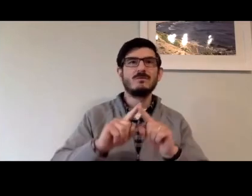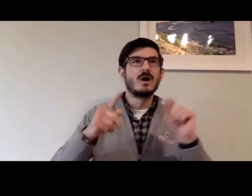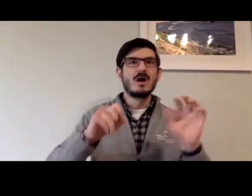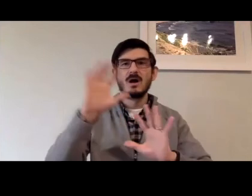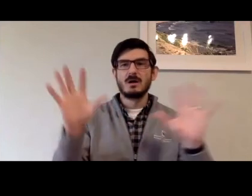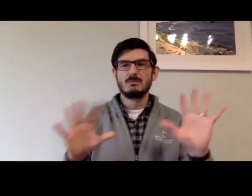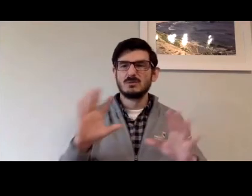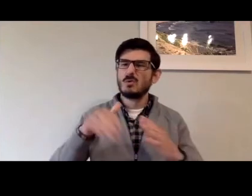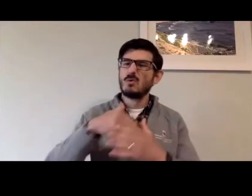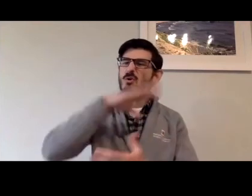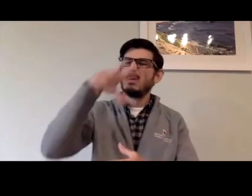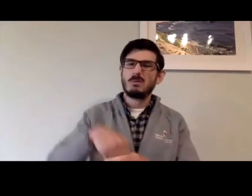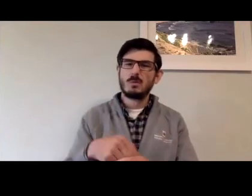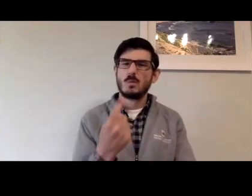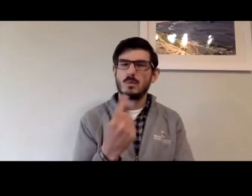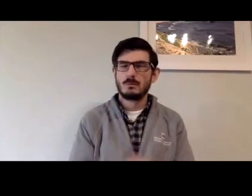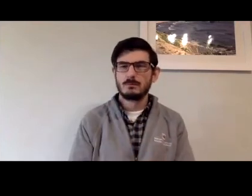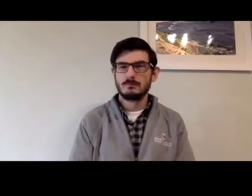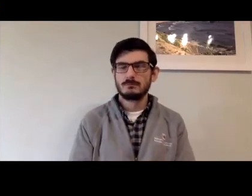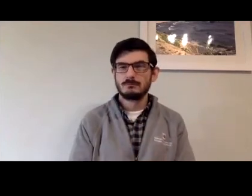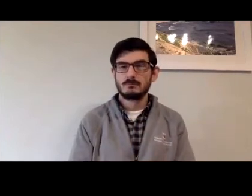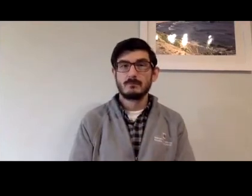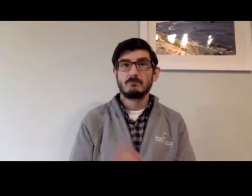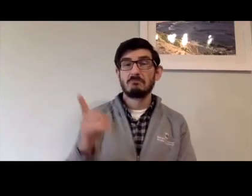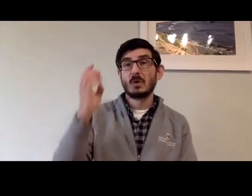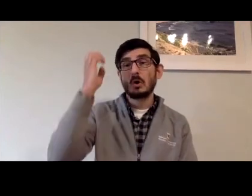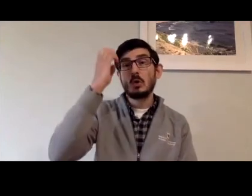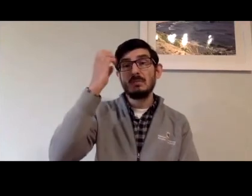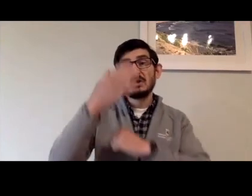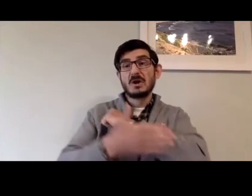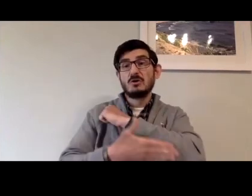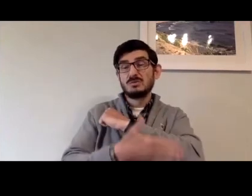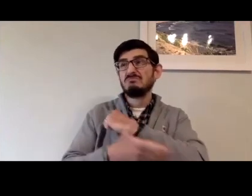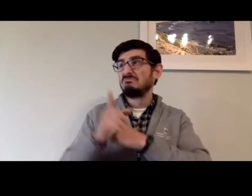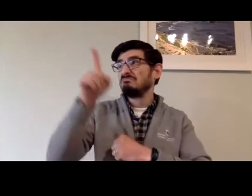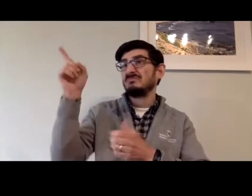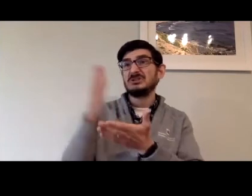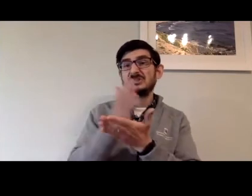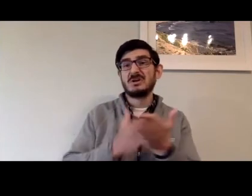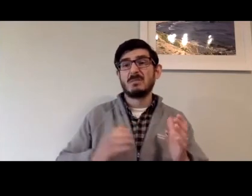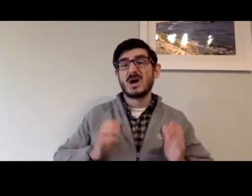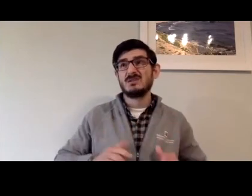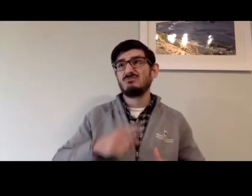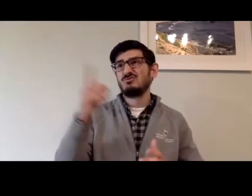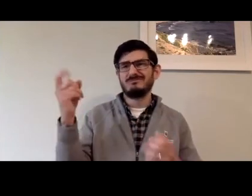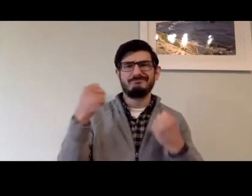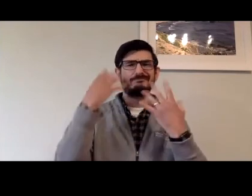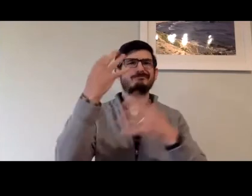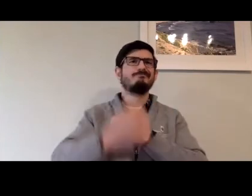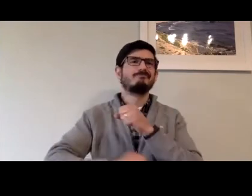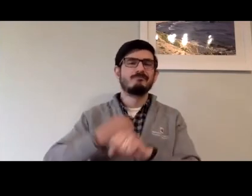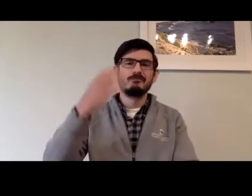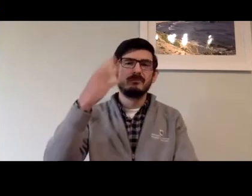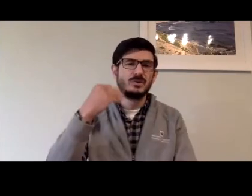use it. They don't want to have to be scrambling to use some different foreign system when they're in an emergency. In Europe,